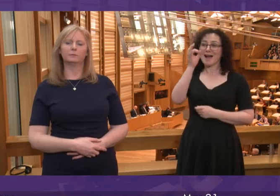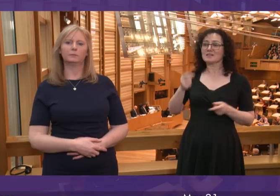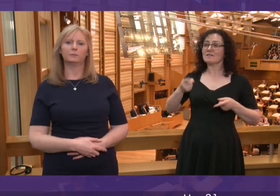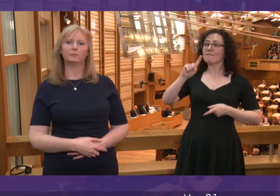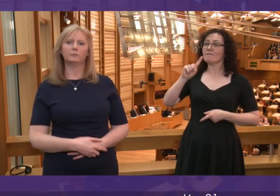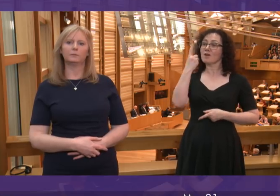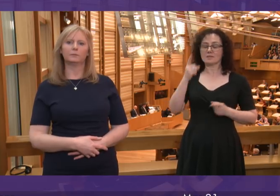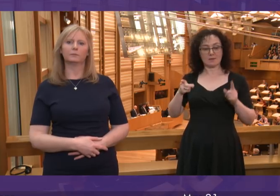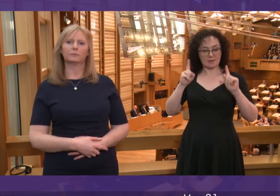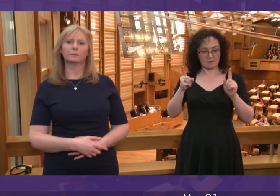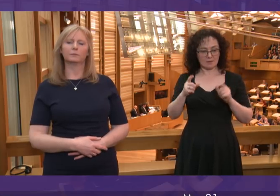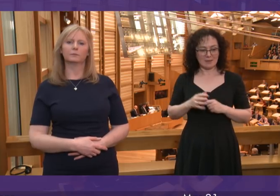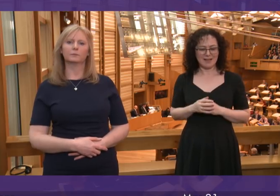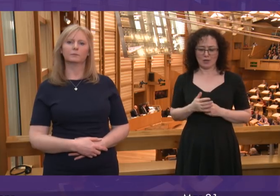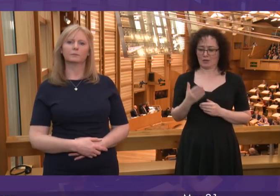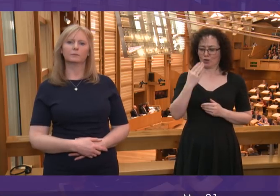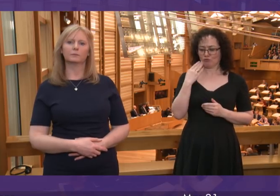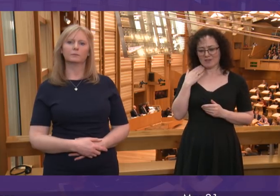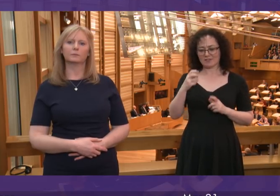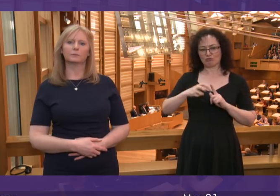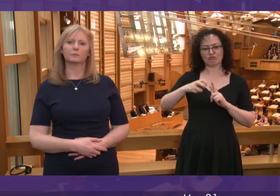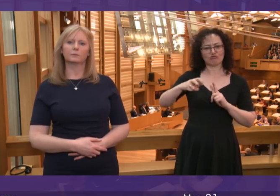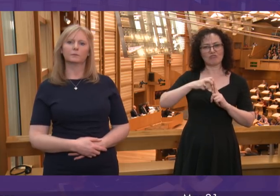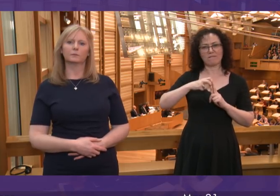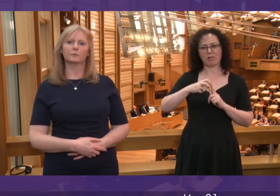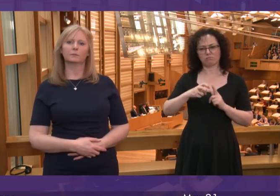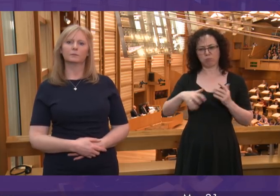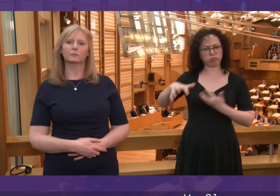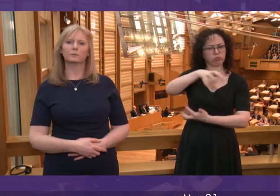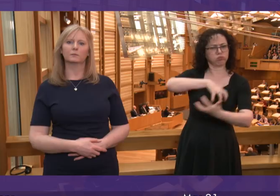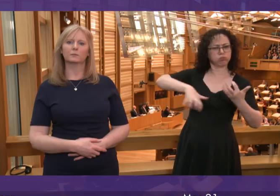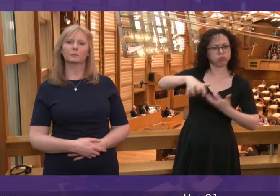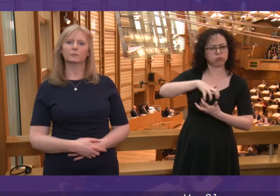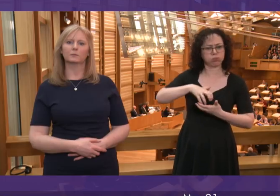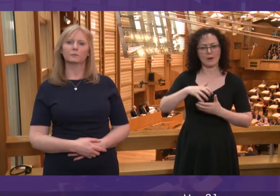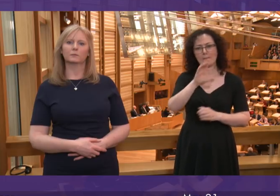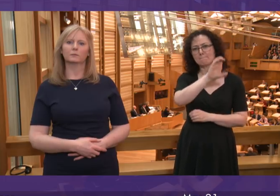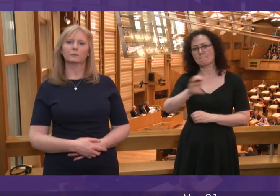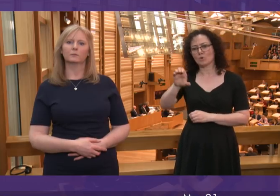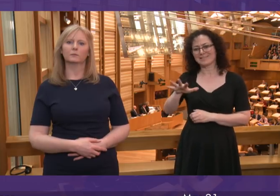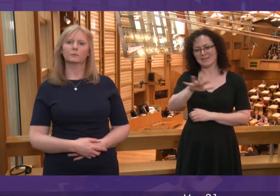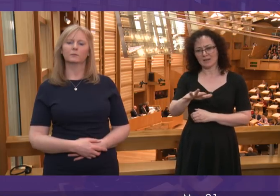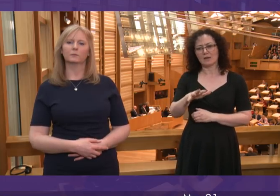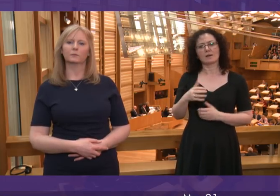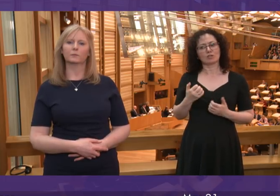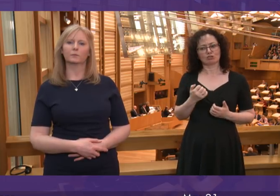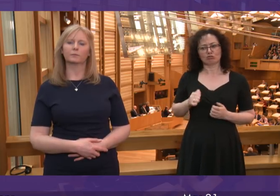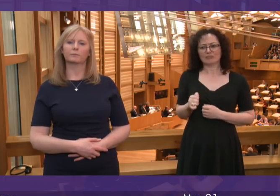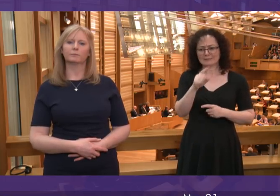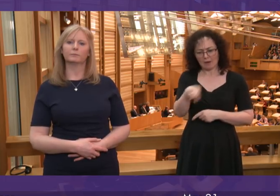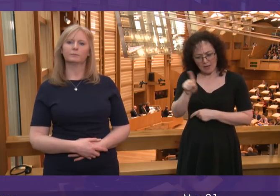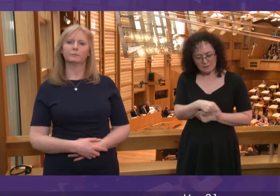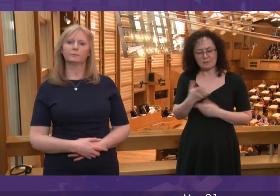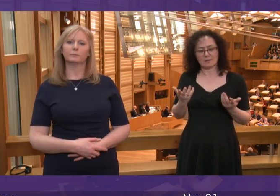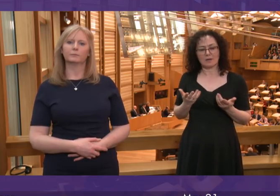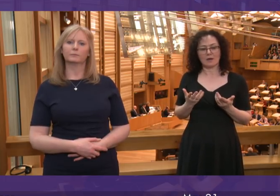in light of the reported travel chaos on the Borders Railway last weekend, as a result of a number of train cancellations, whether the Scottish Government